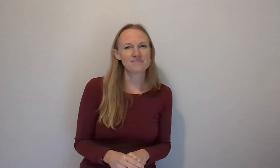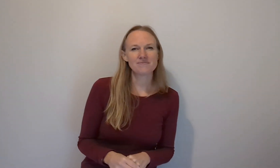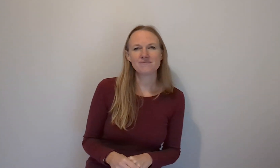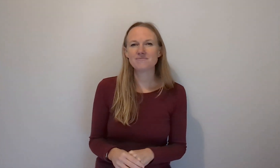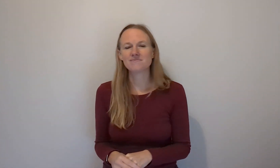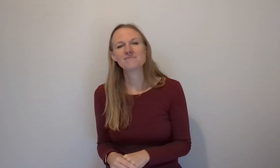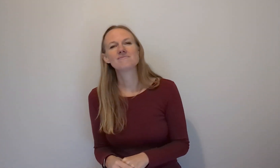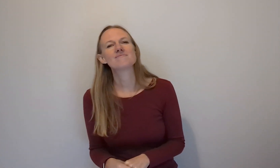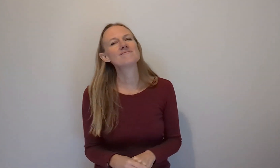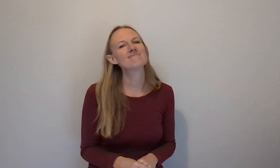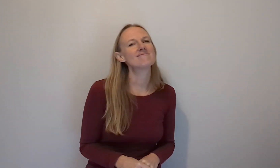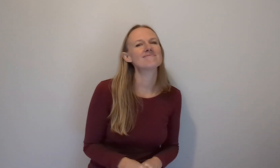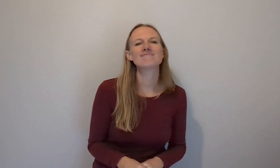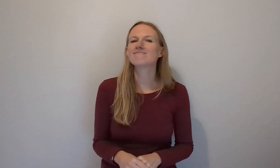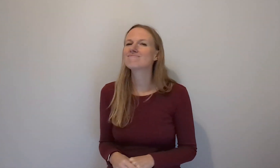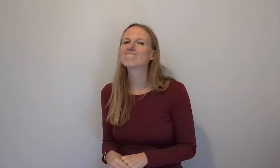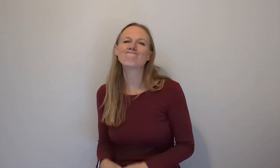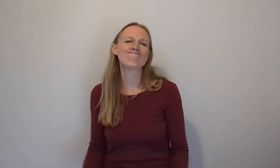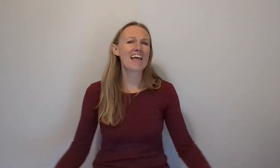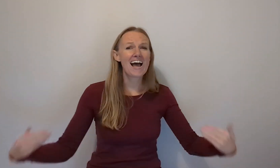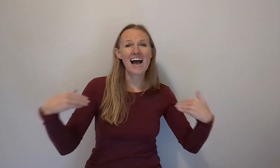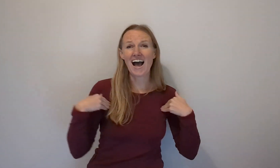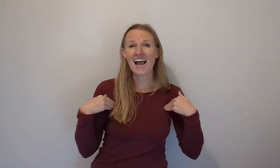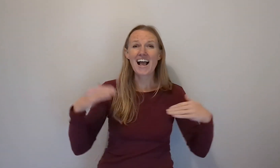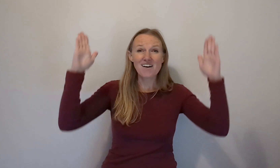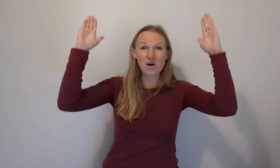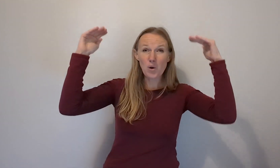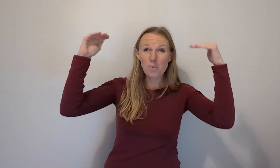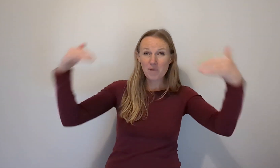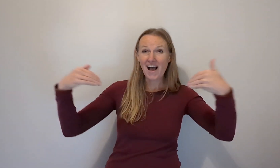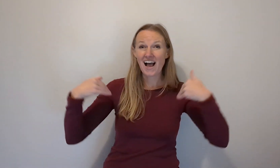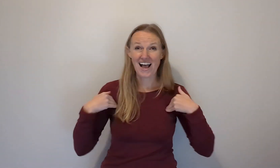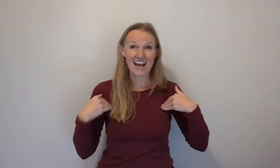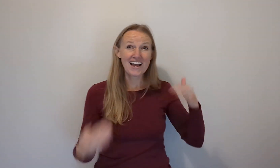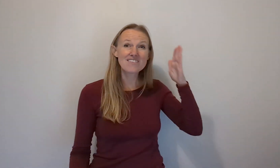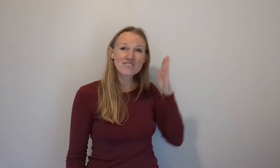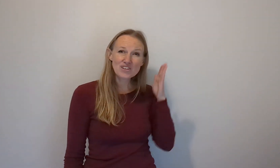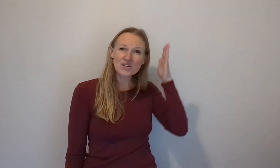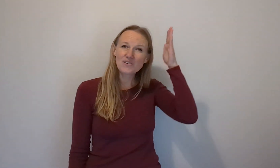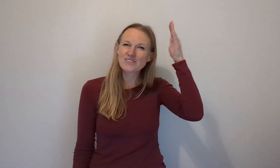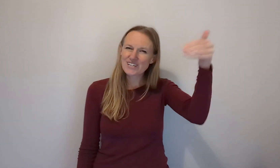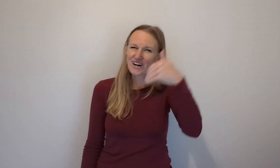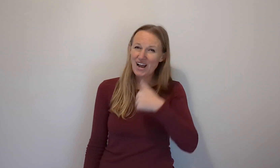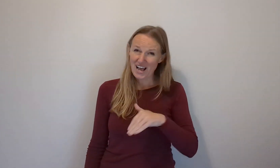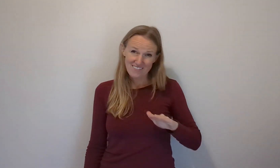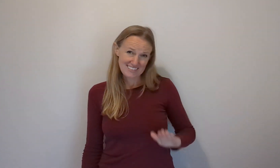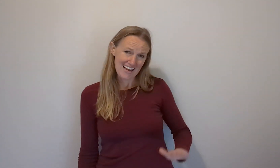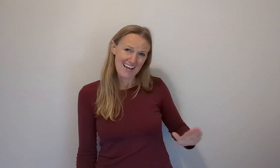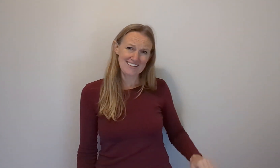He's faithful You are have a hope I have a future I'm a child